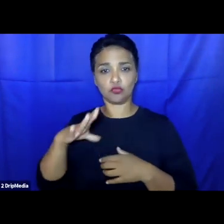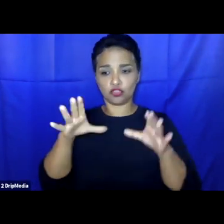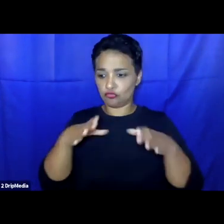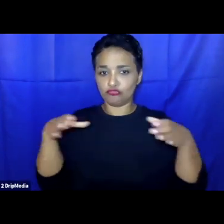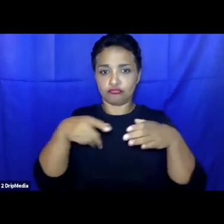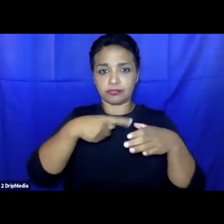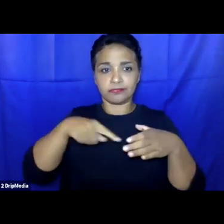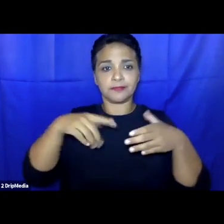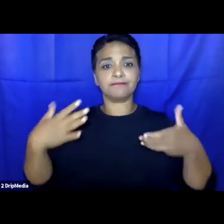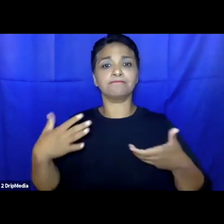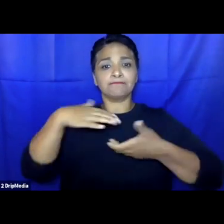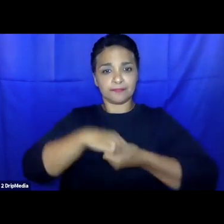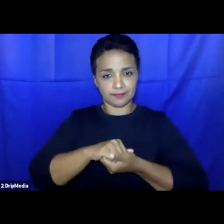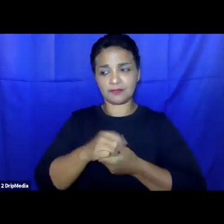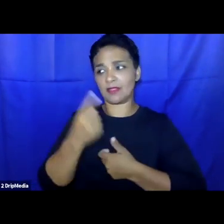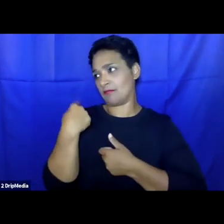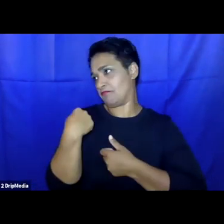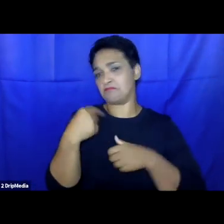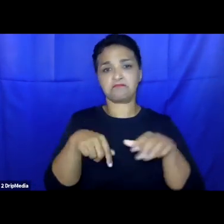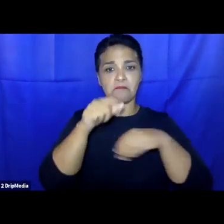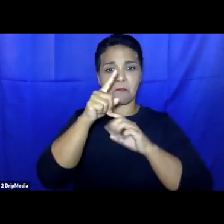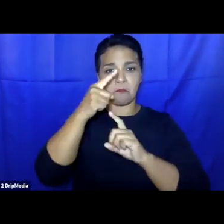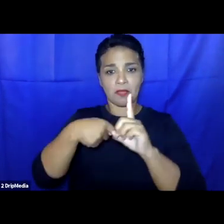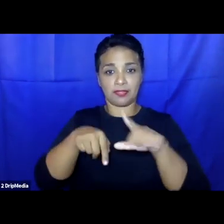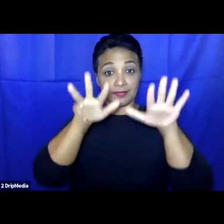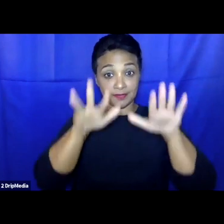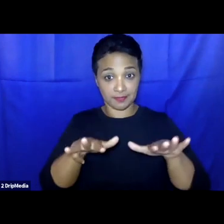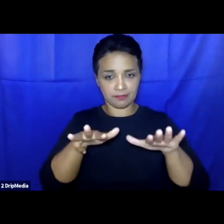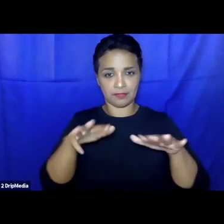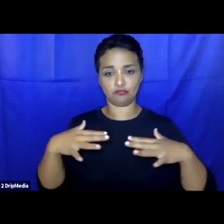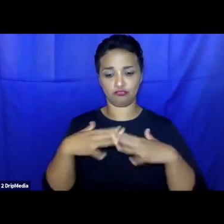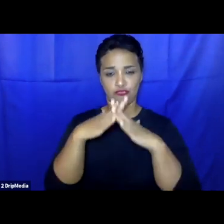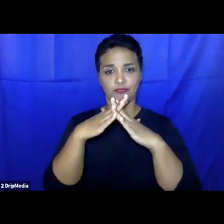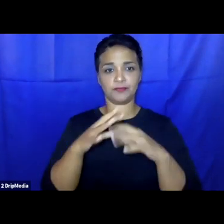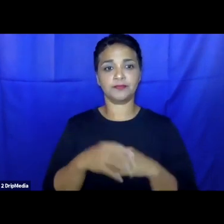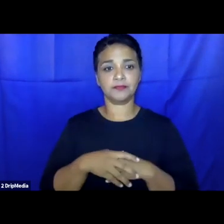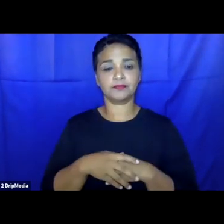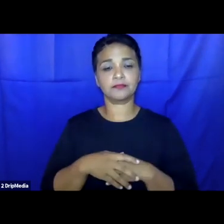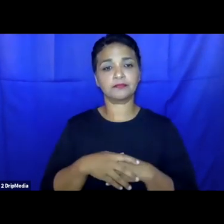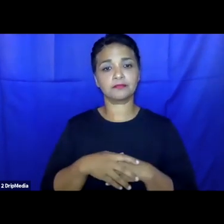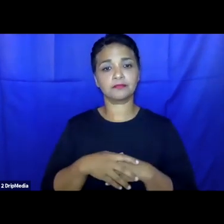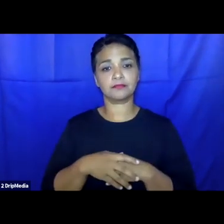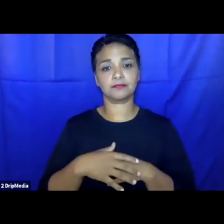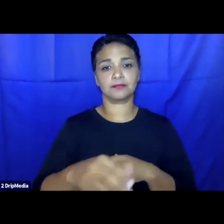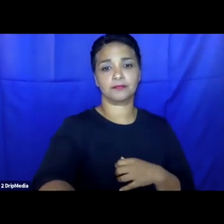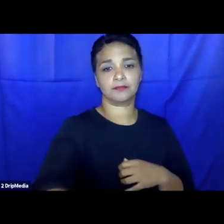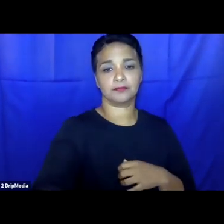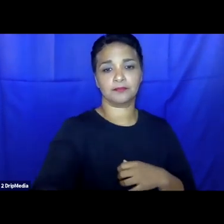and asylum last September. The new pact promises a normalization of EU policies by replacing ad hoc emergency